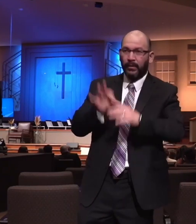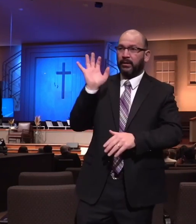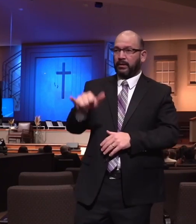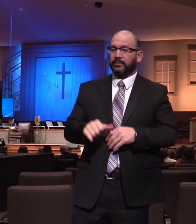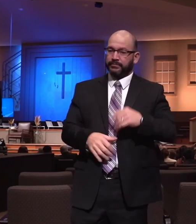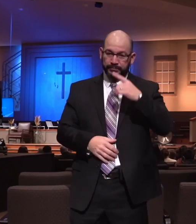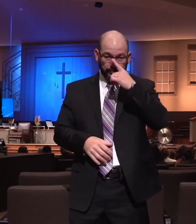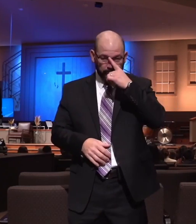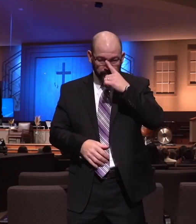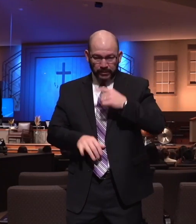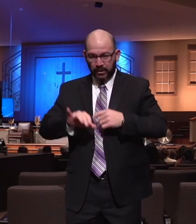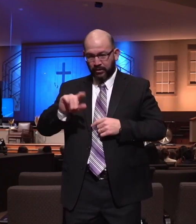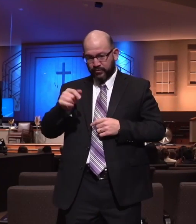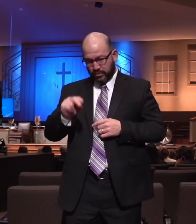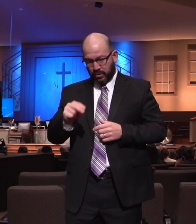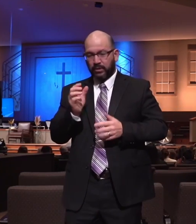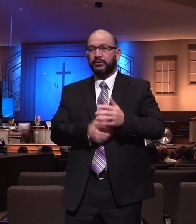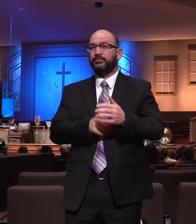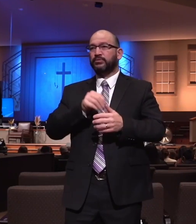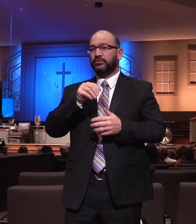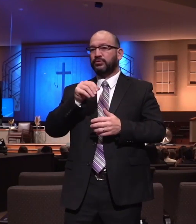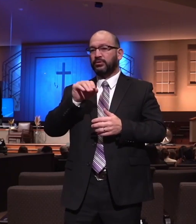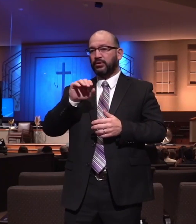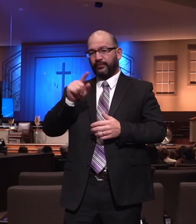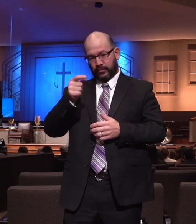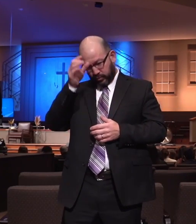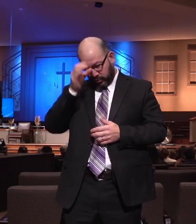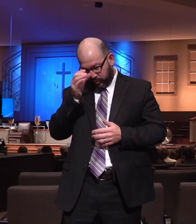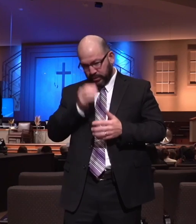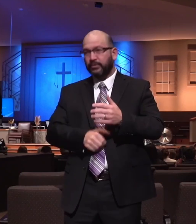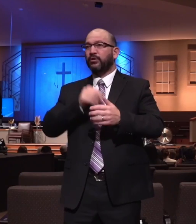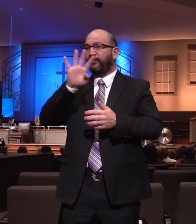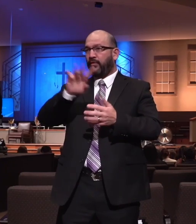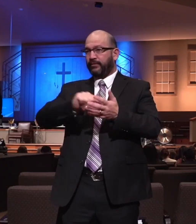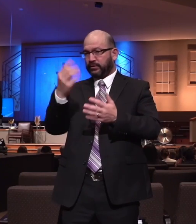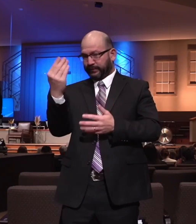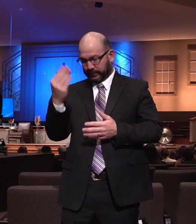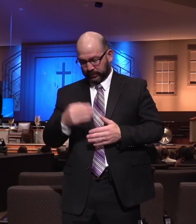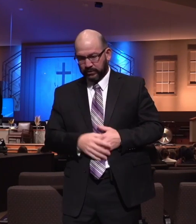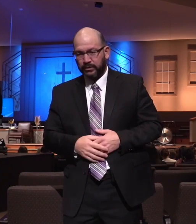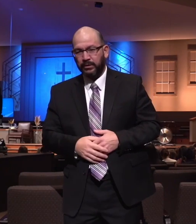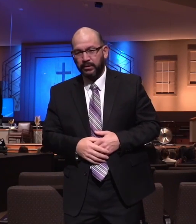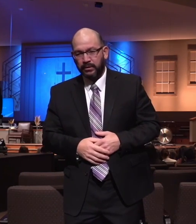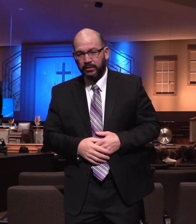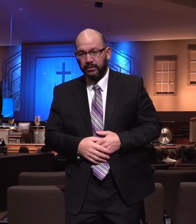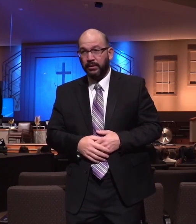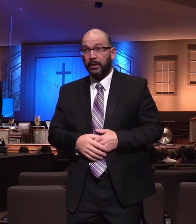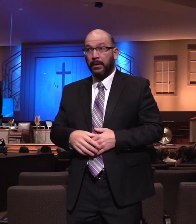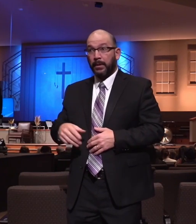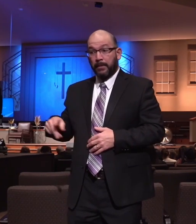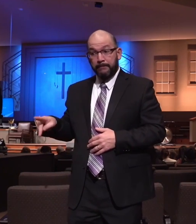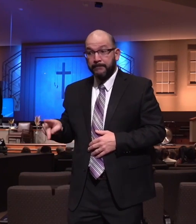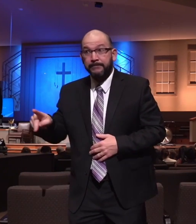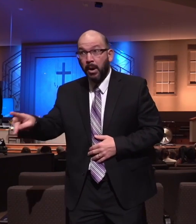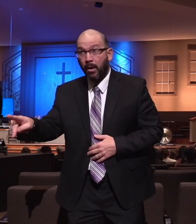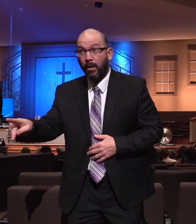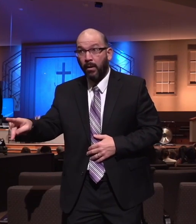chapter 4, excuse me, 1 Corinthians chapter 4 and verse 14. Here we see the Apostle Paul speaking of the